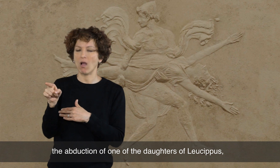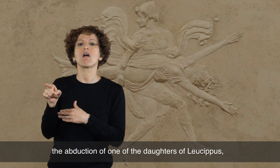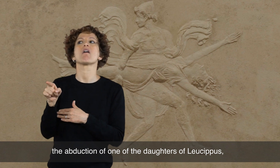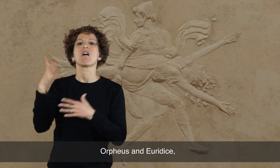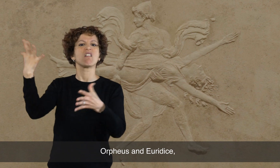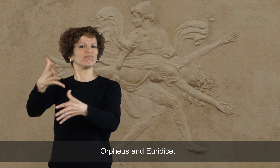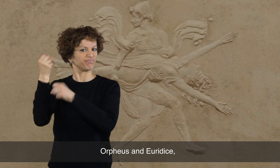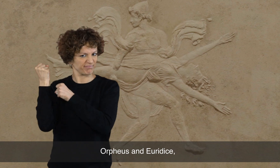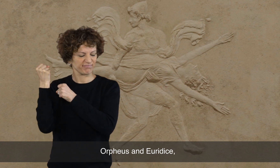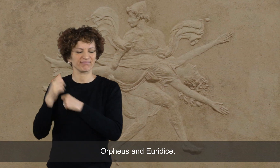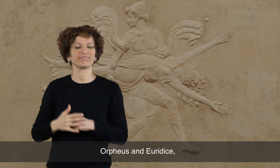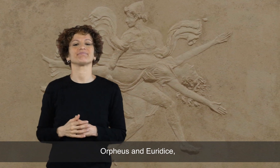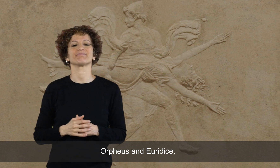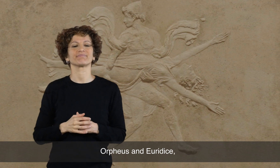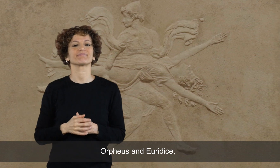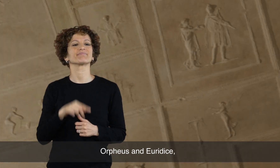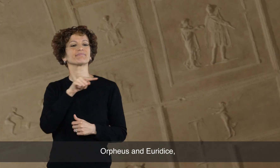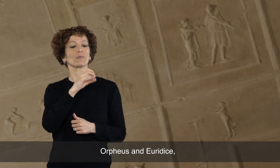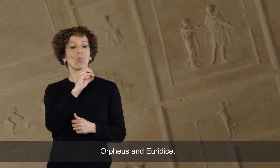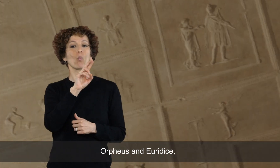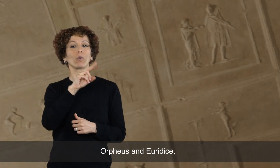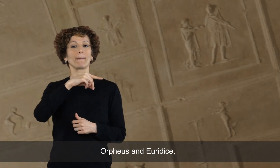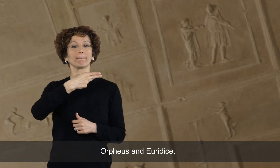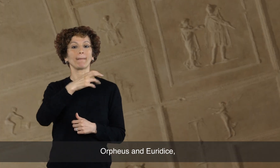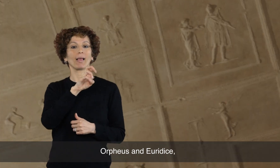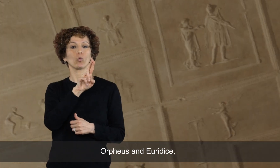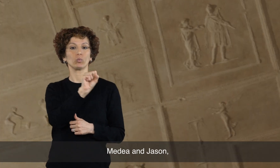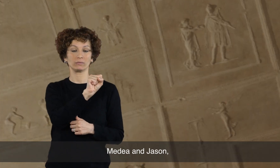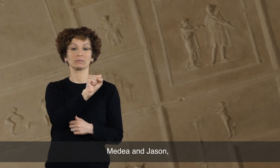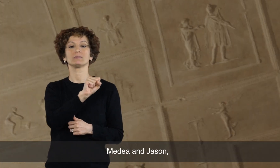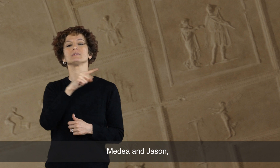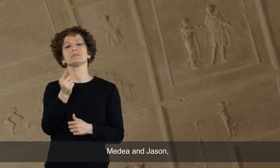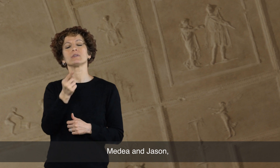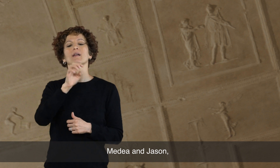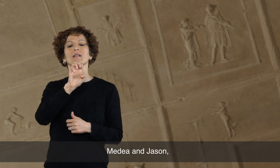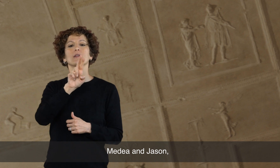Orpheus and Eurydisa. Midia. Midia. Midia. Jason.